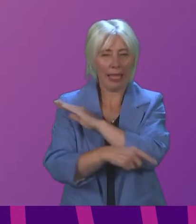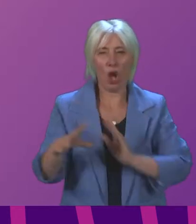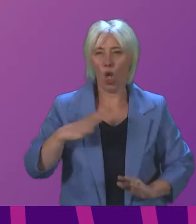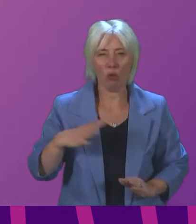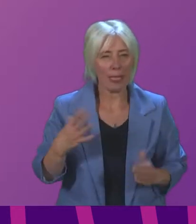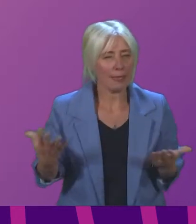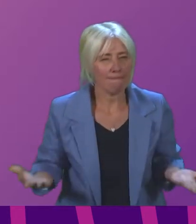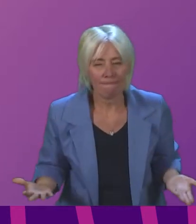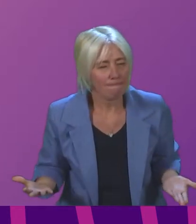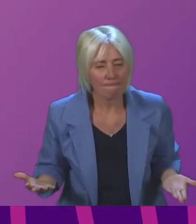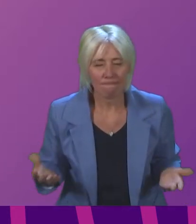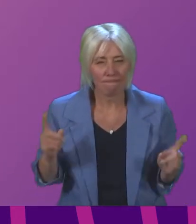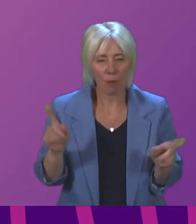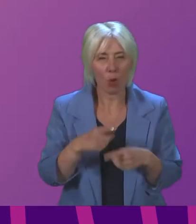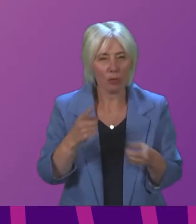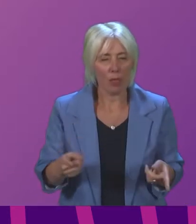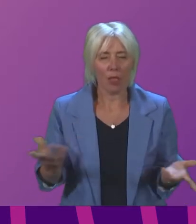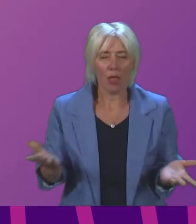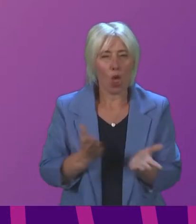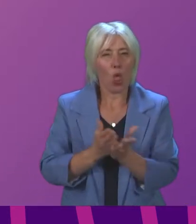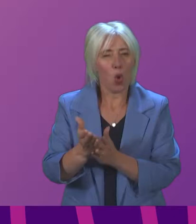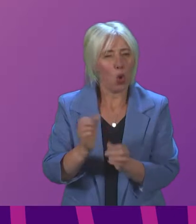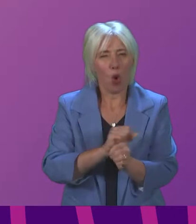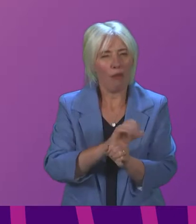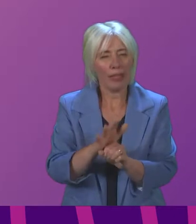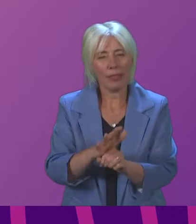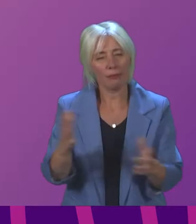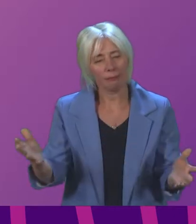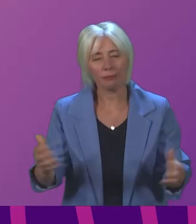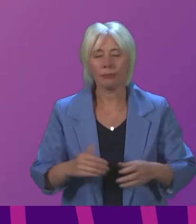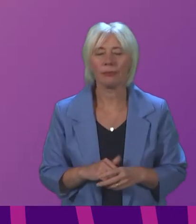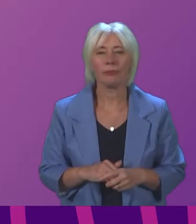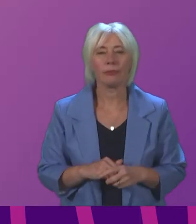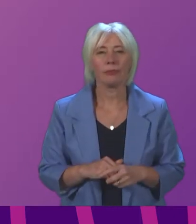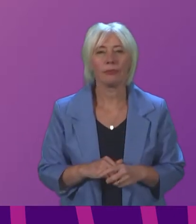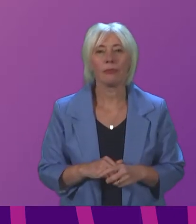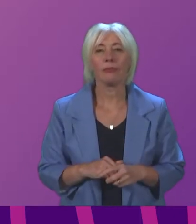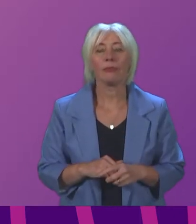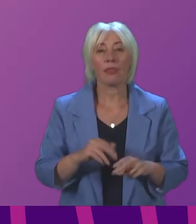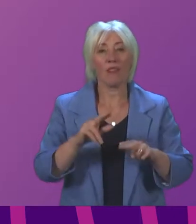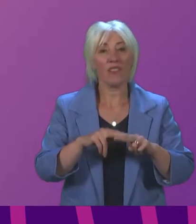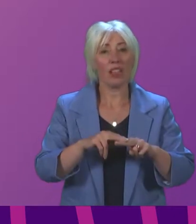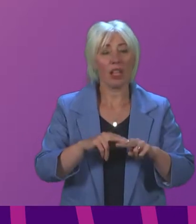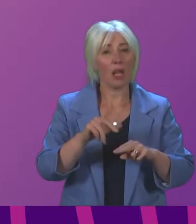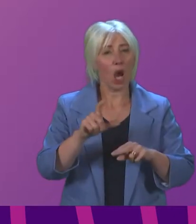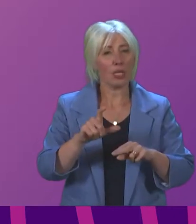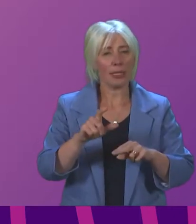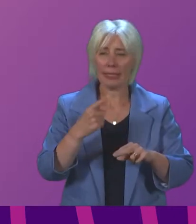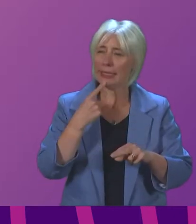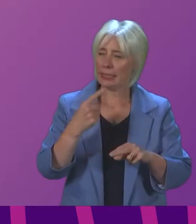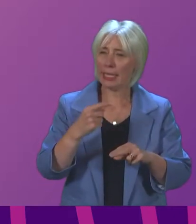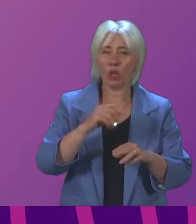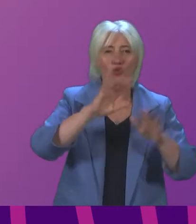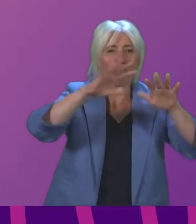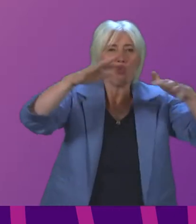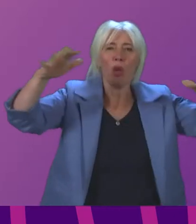already from the experience they've had over the past 18 months Finlay Carson talked about the impact on